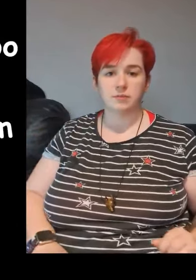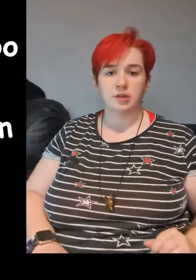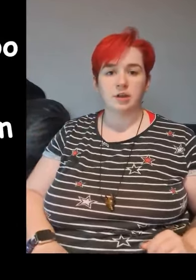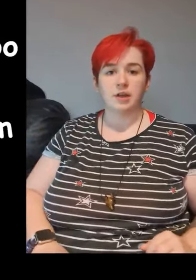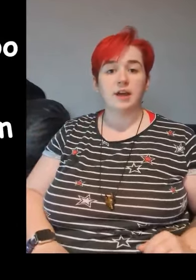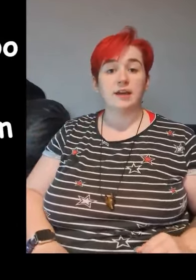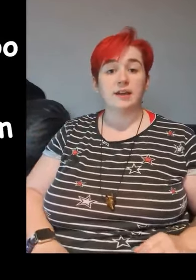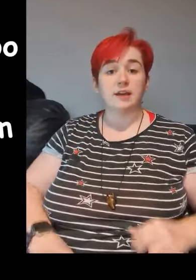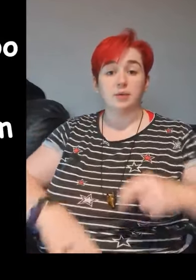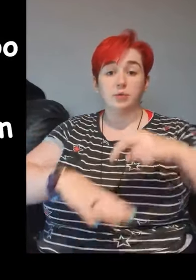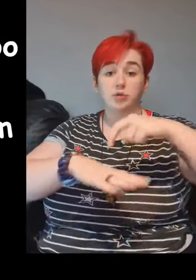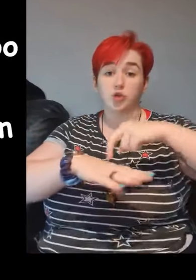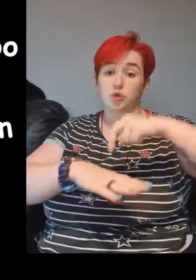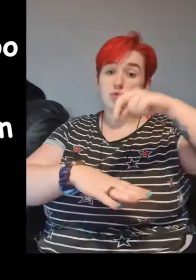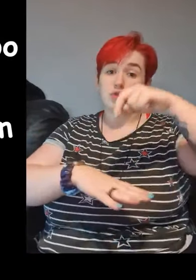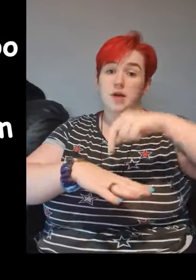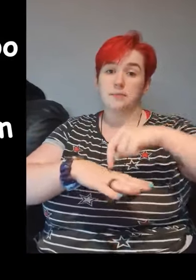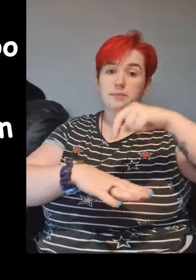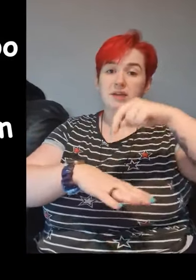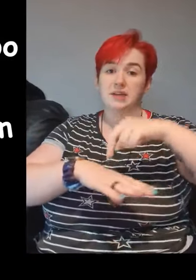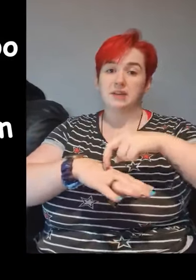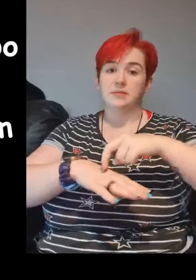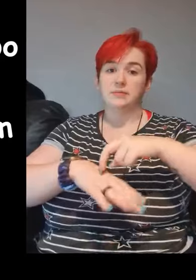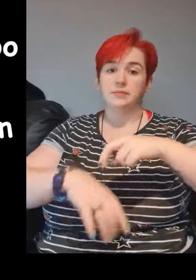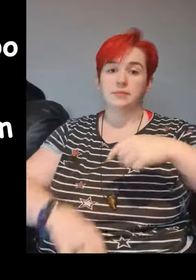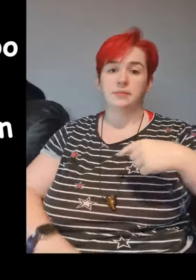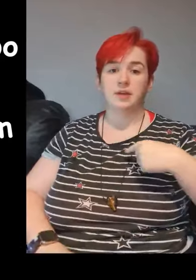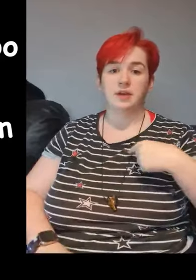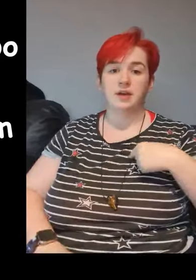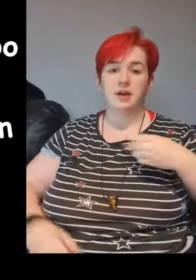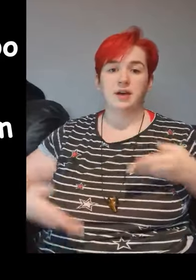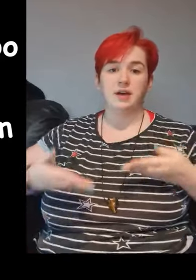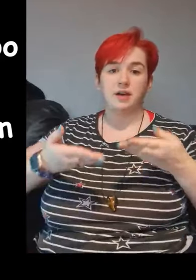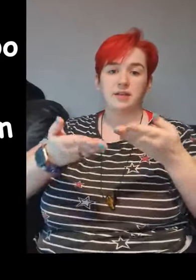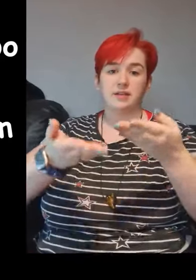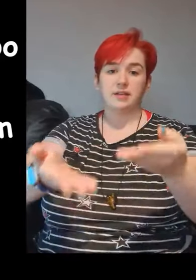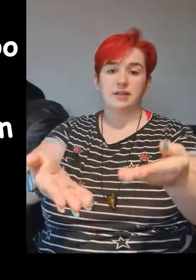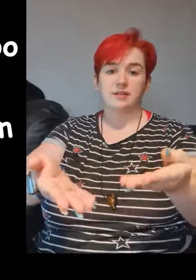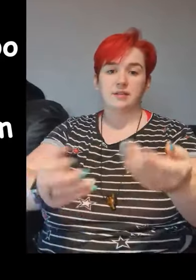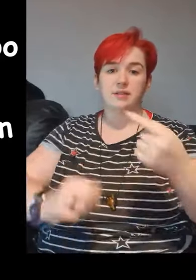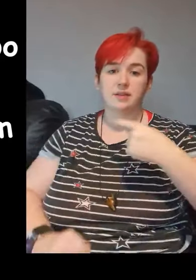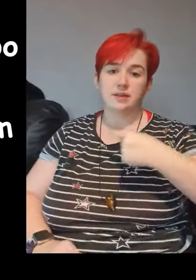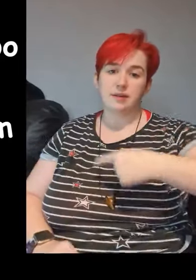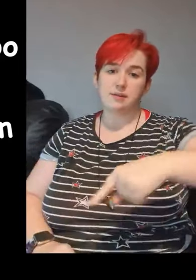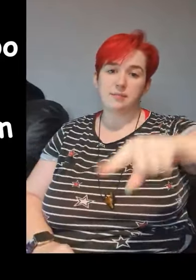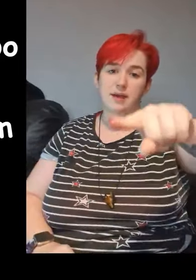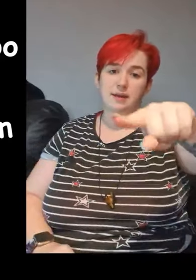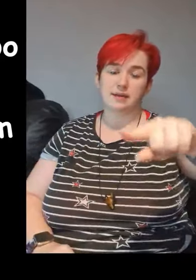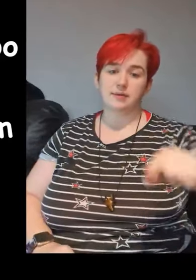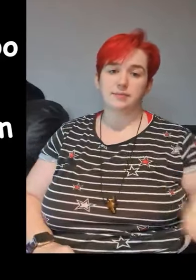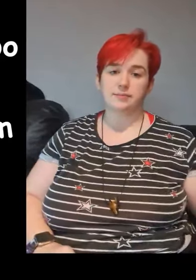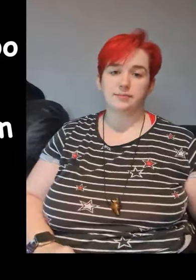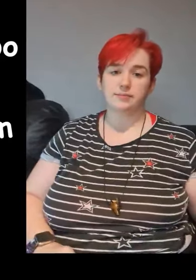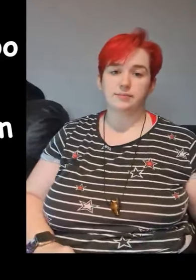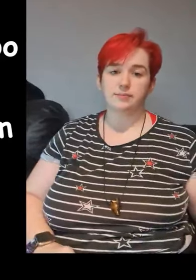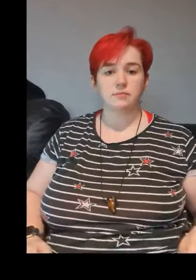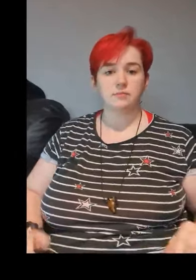he was too jumpy I sent him back